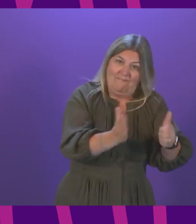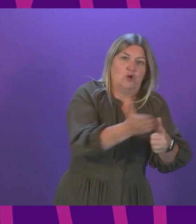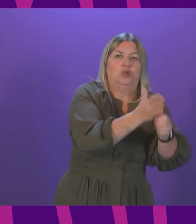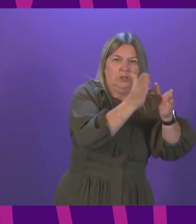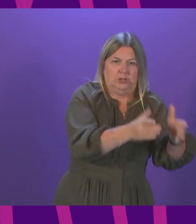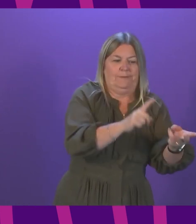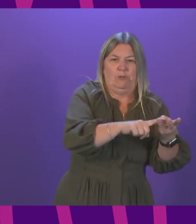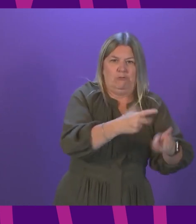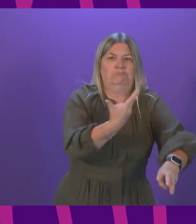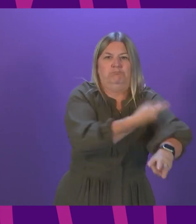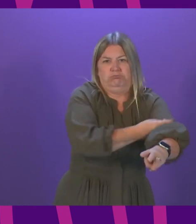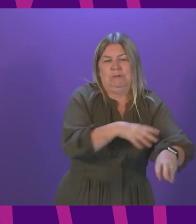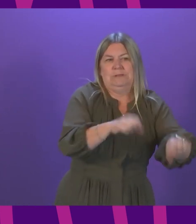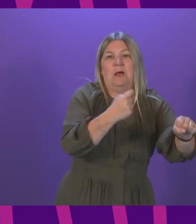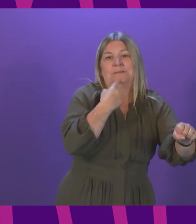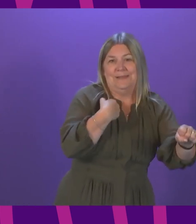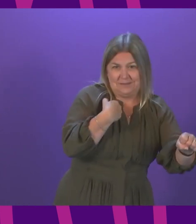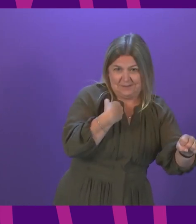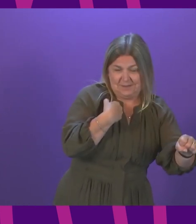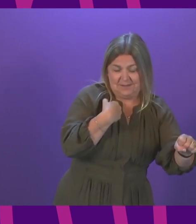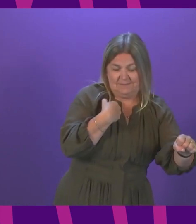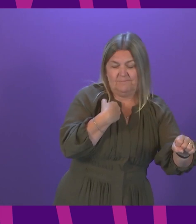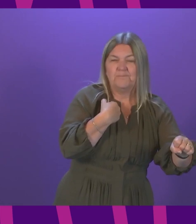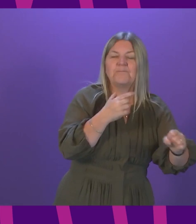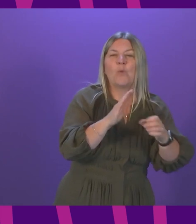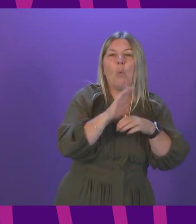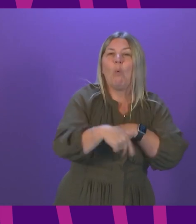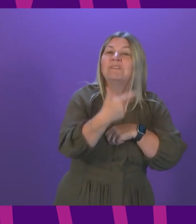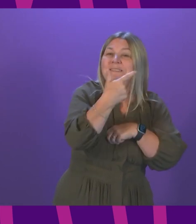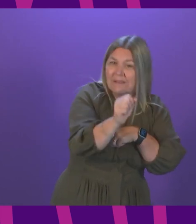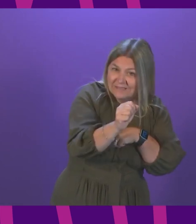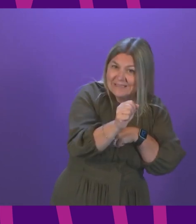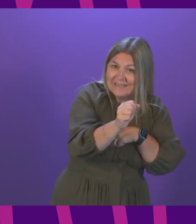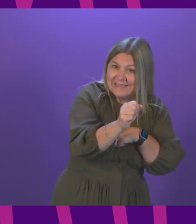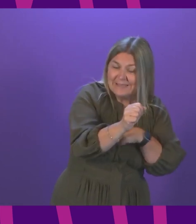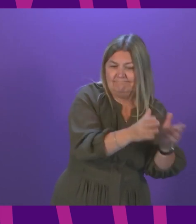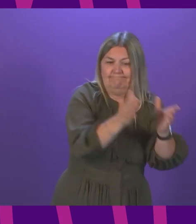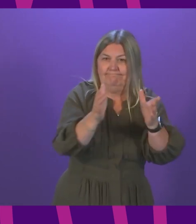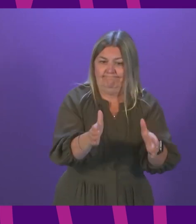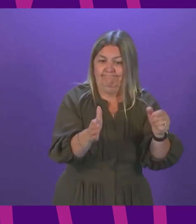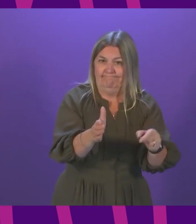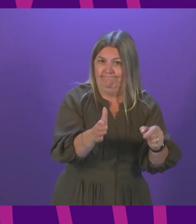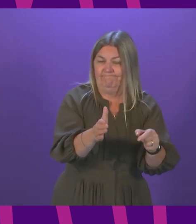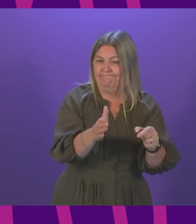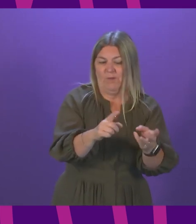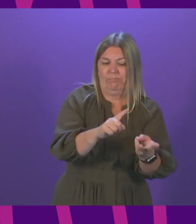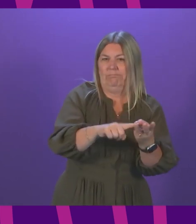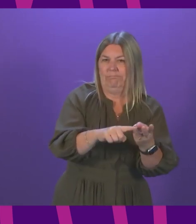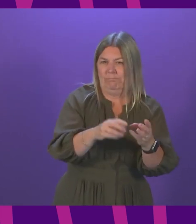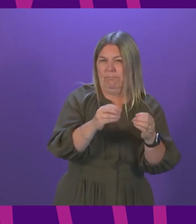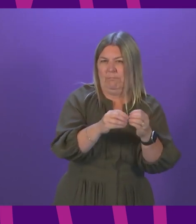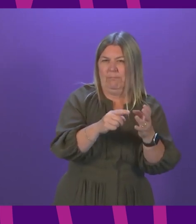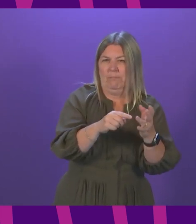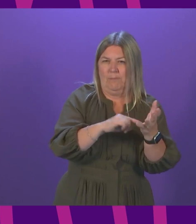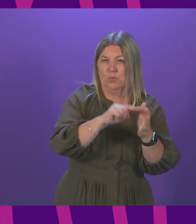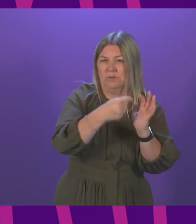started yesterday. As I said in my statement, for those in the over 70 age group boosters will start at the end